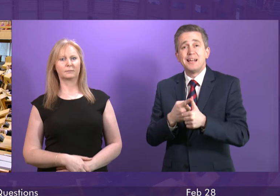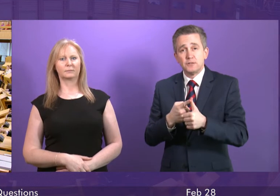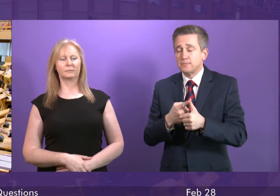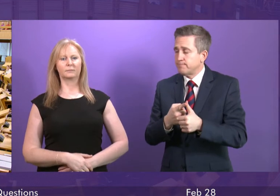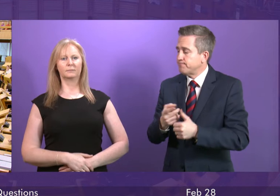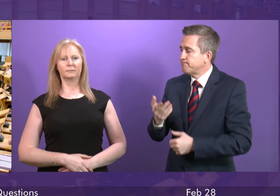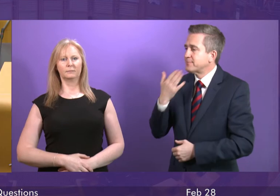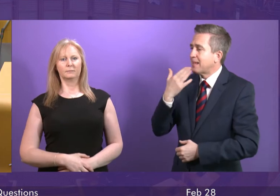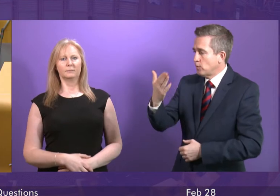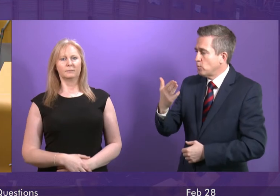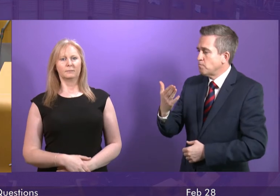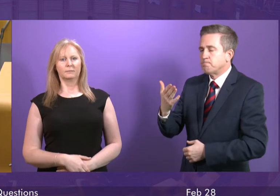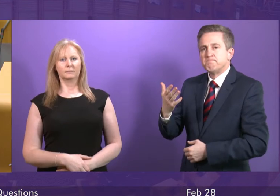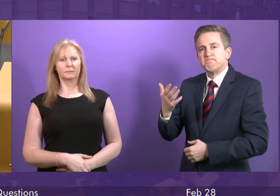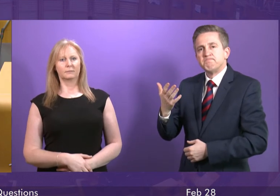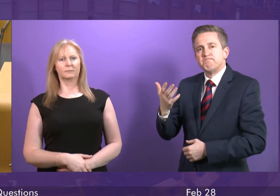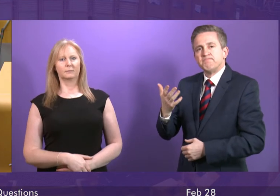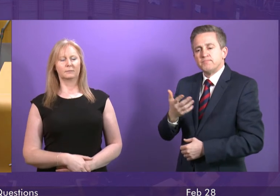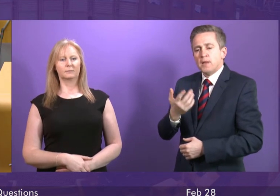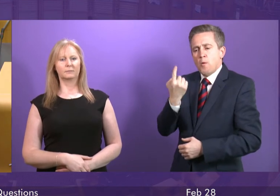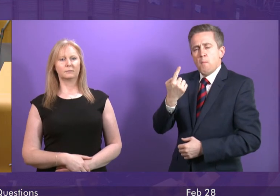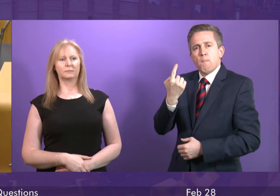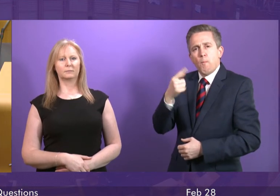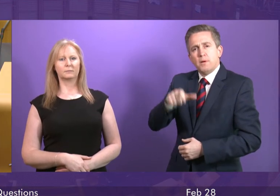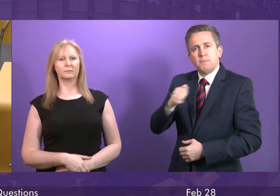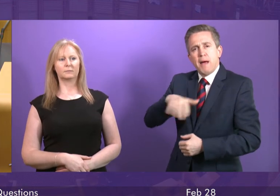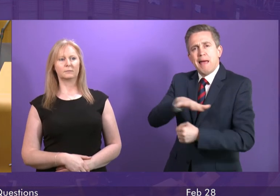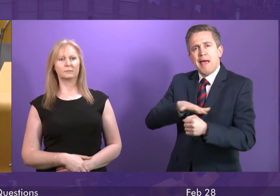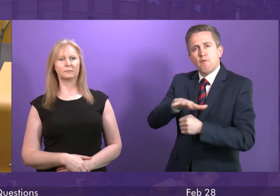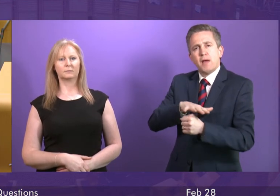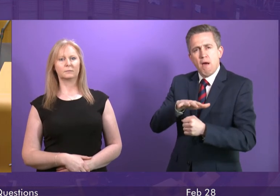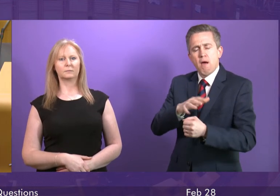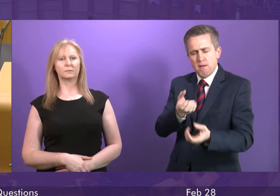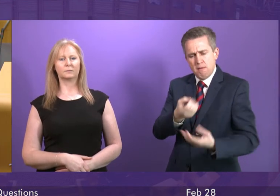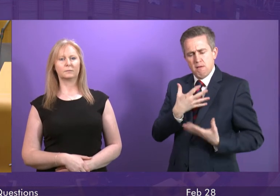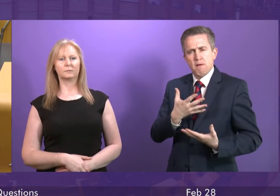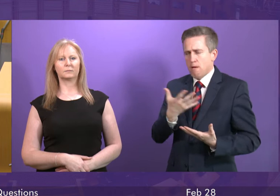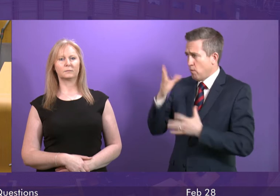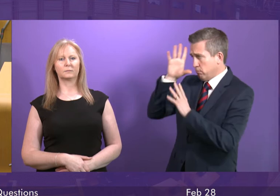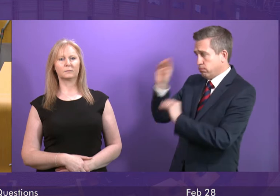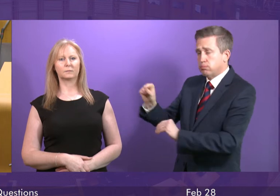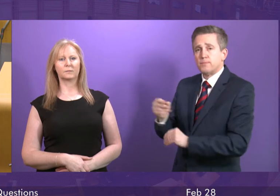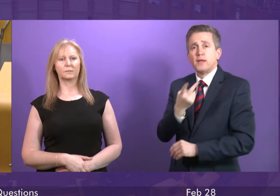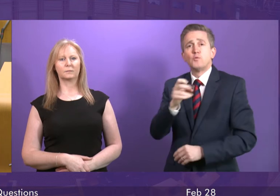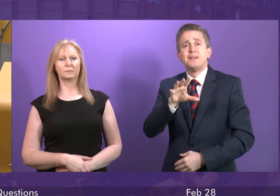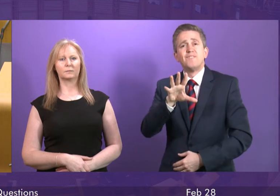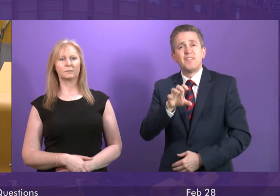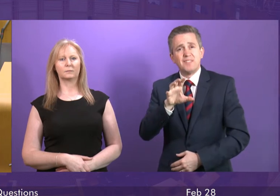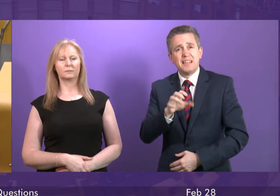First Minister, I would like to raise a constituency case of a young woman with whom I met recently. In 2015, at the age of 17,